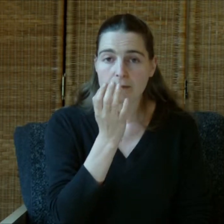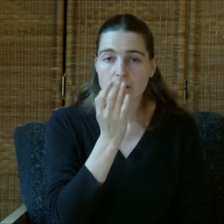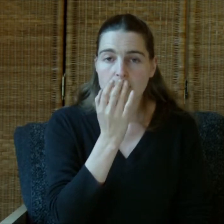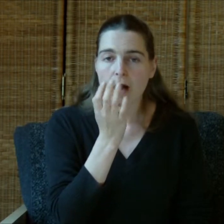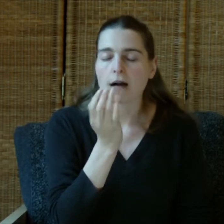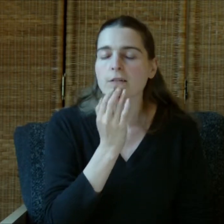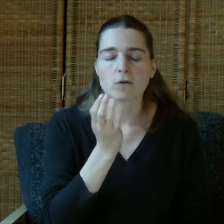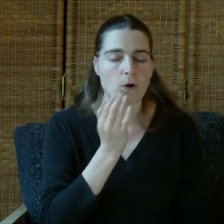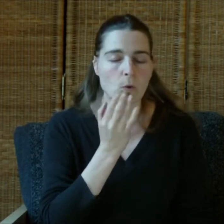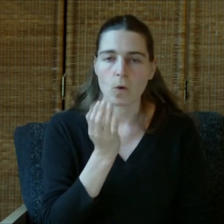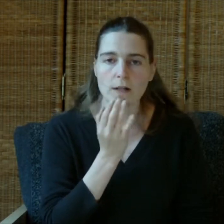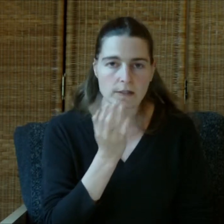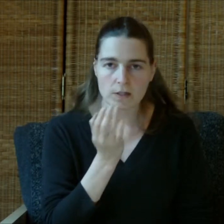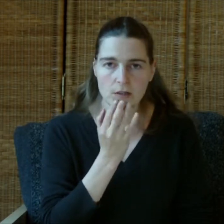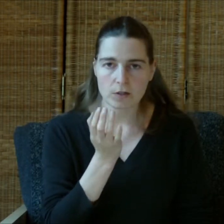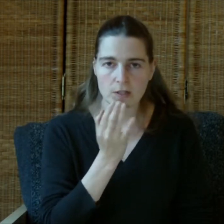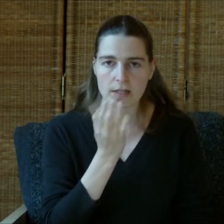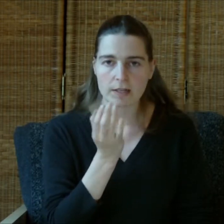I don't know what the solution is.